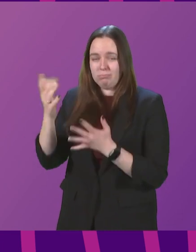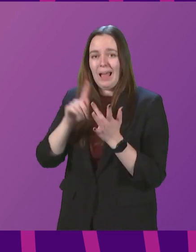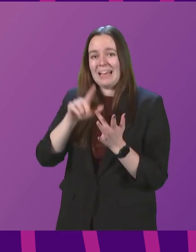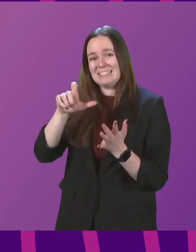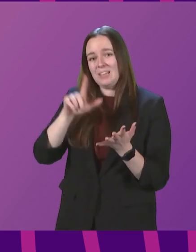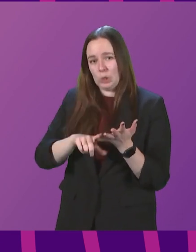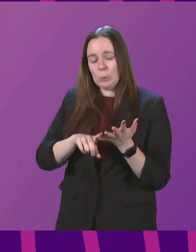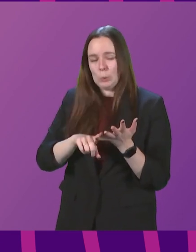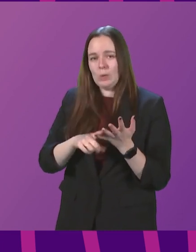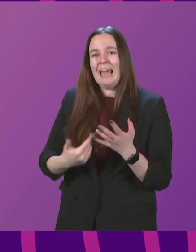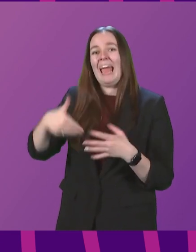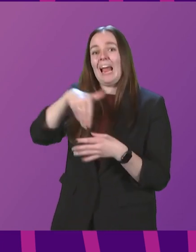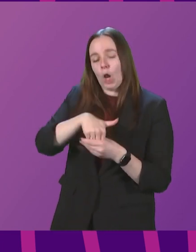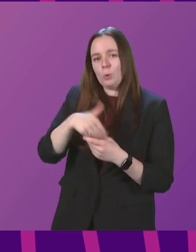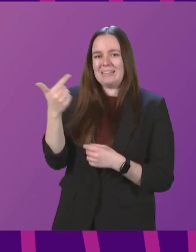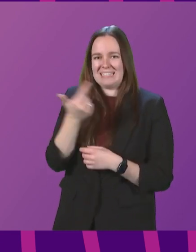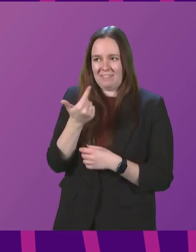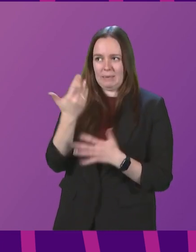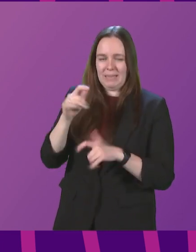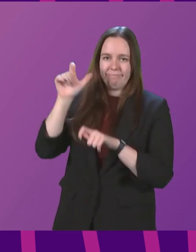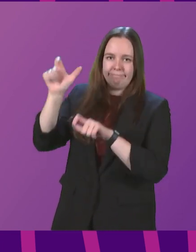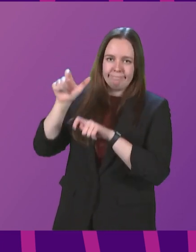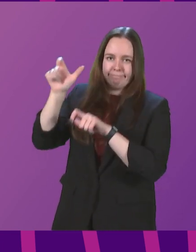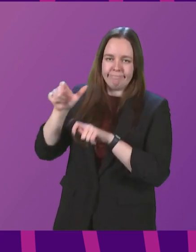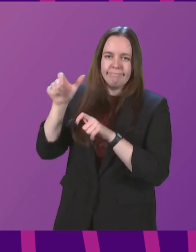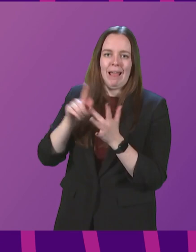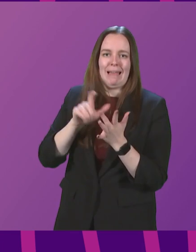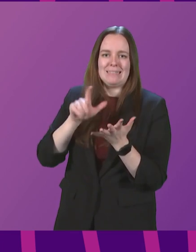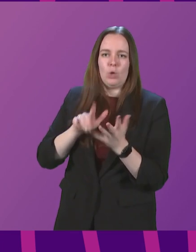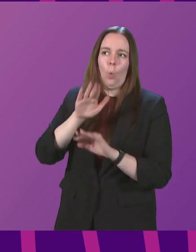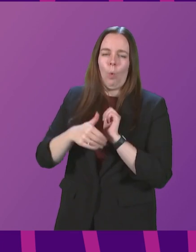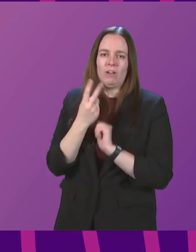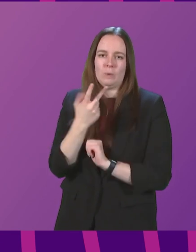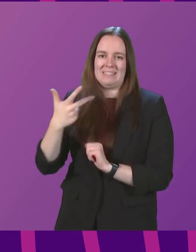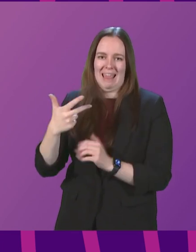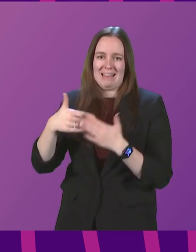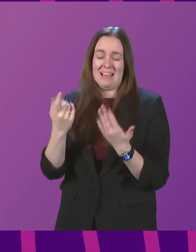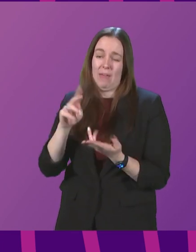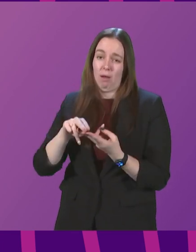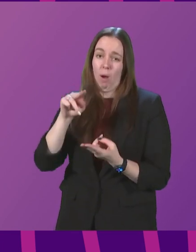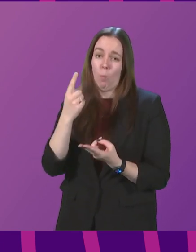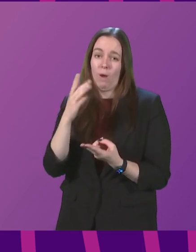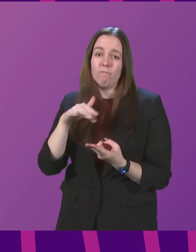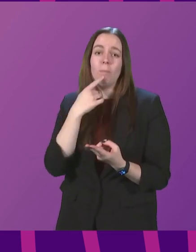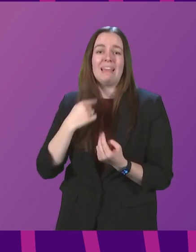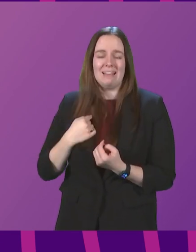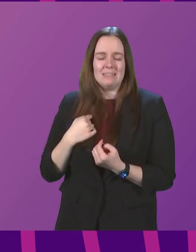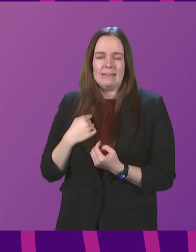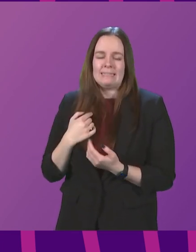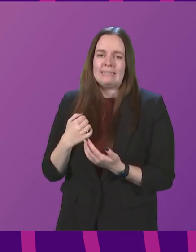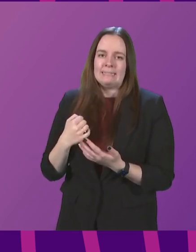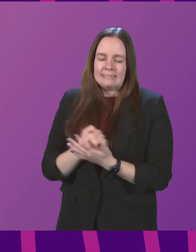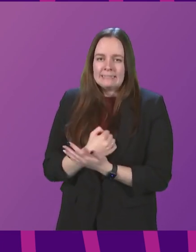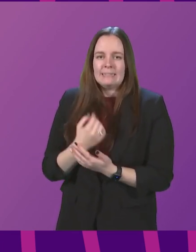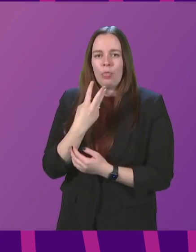care, including 17 who have been in ICU for more than 28 days, and that is one more than yesterday. Sadly, though, a